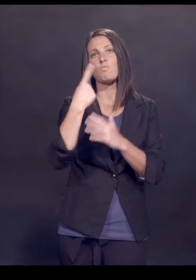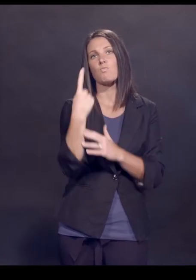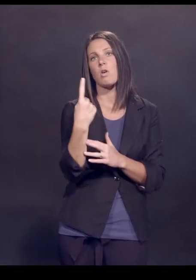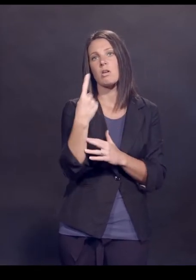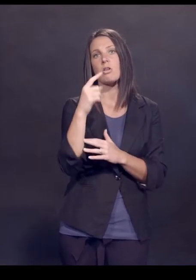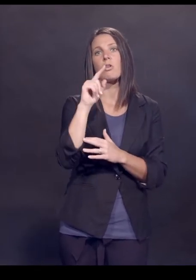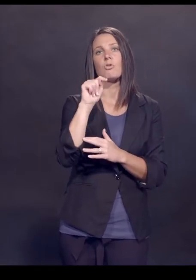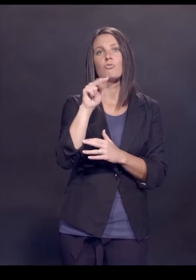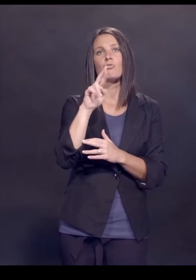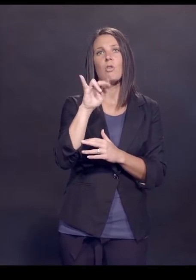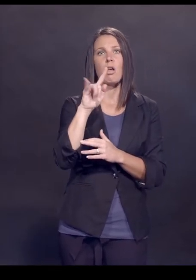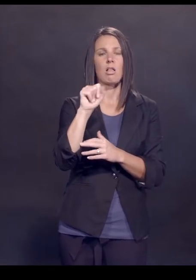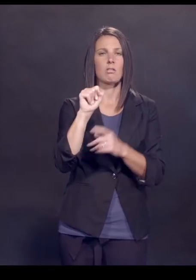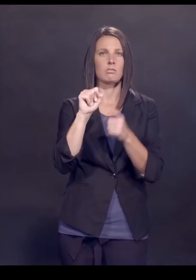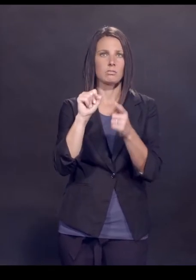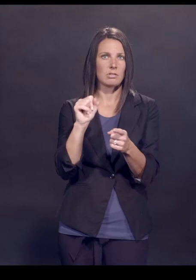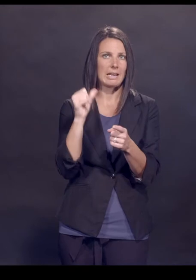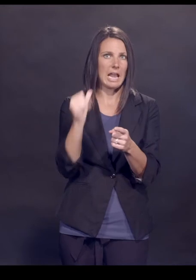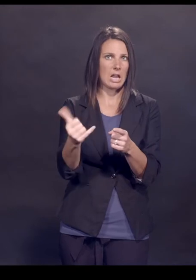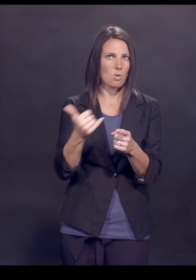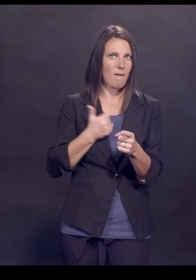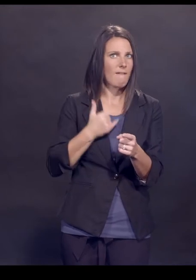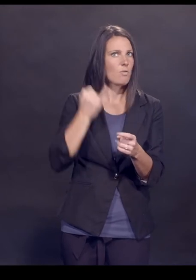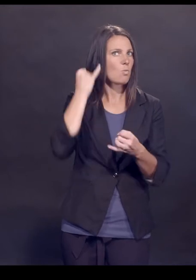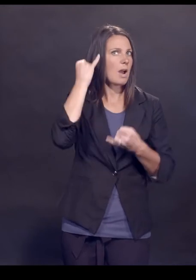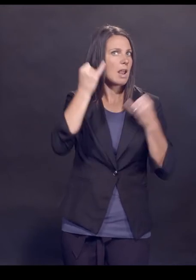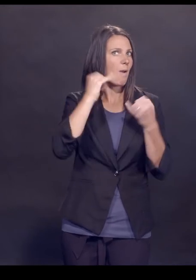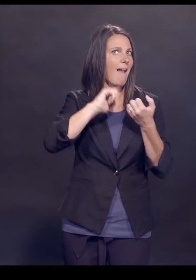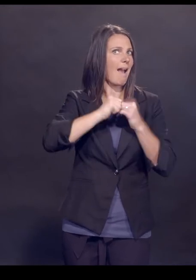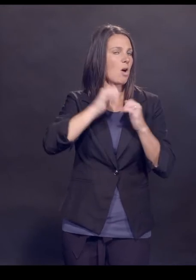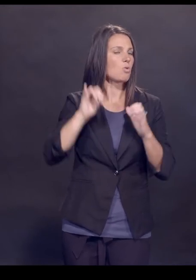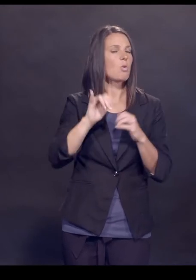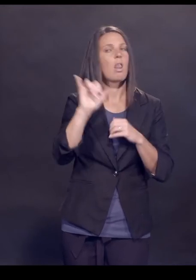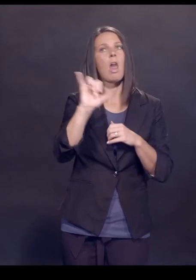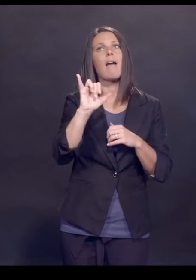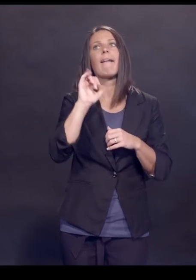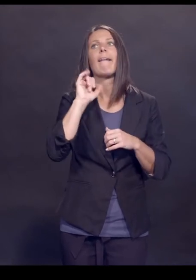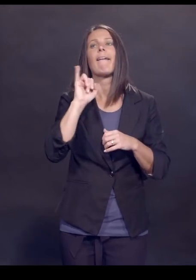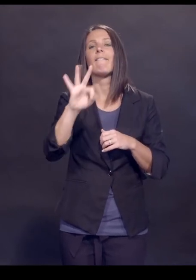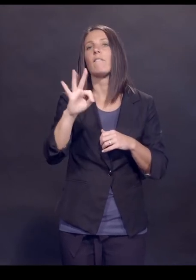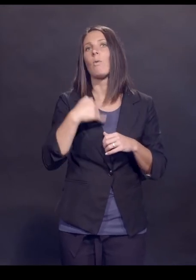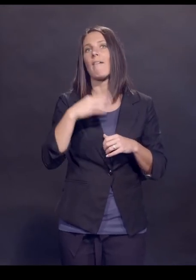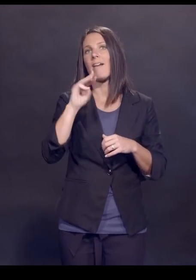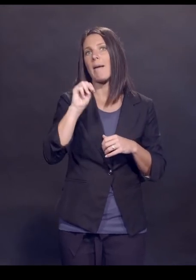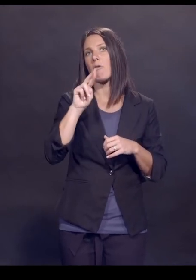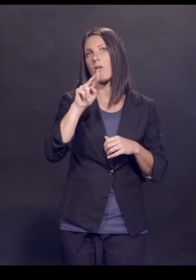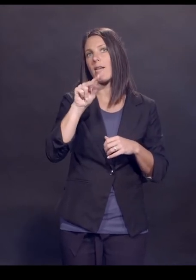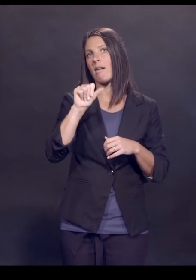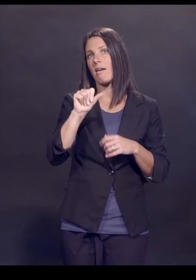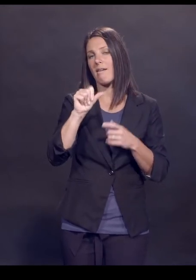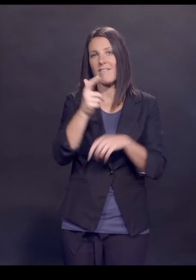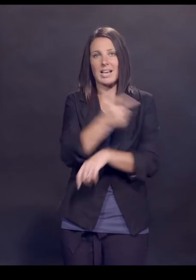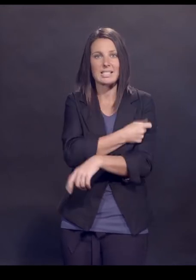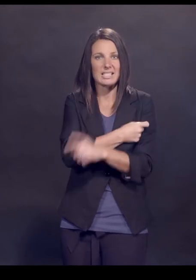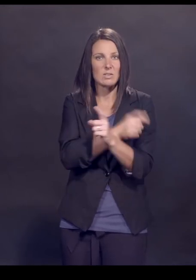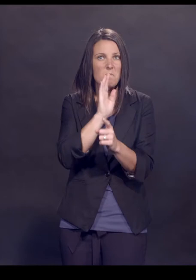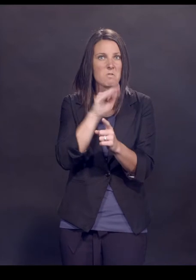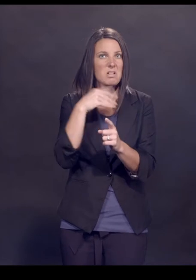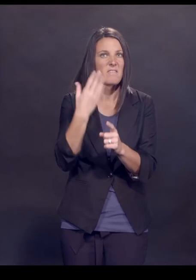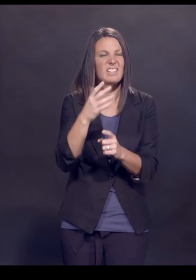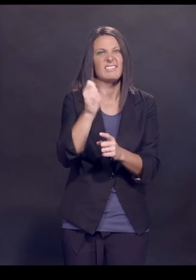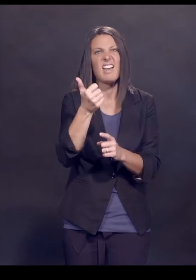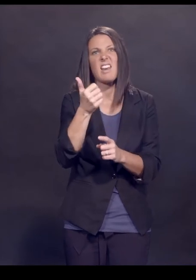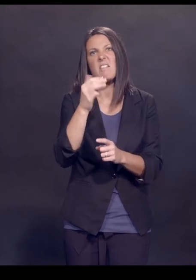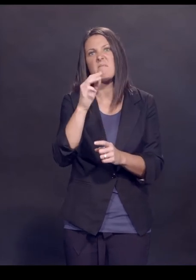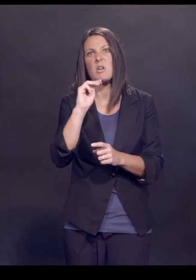are dose-ranging studies. So now you have your idea for how you want to do it. Say you have an mRNA vaccine. Do I give it at 10 micrograms? Do I